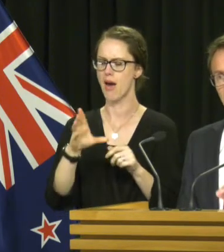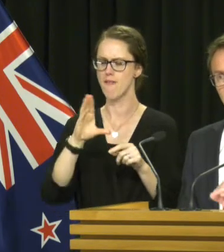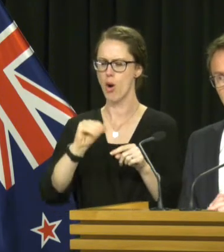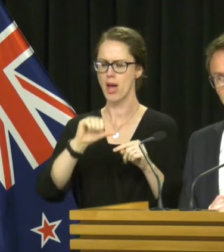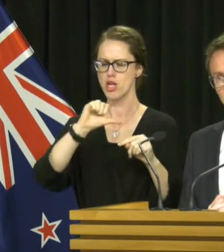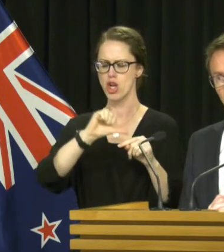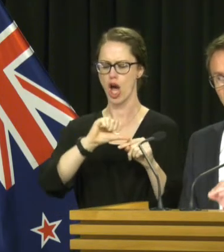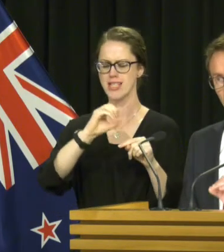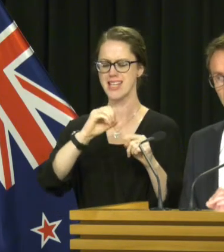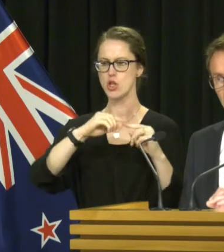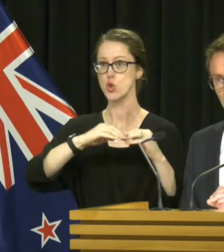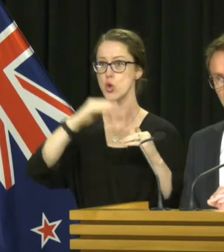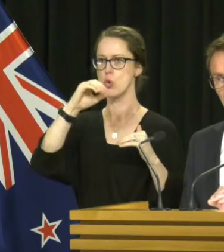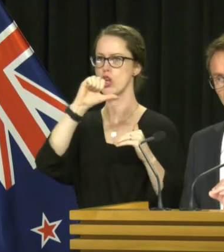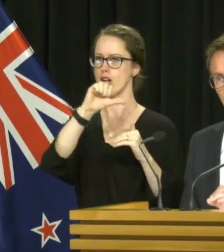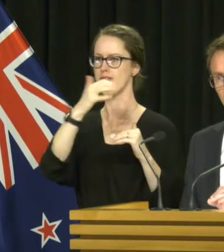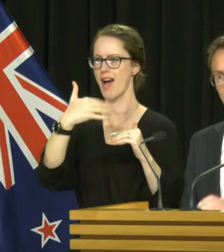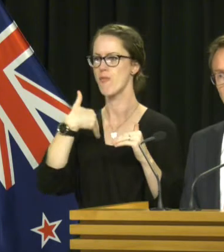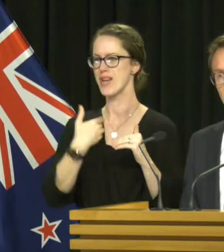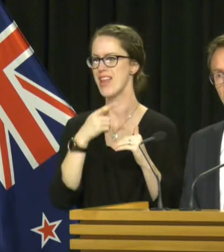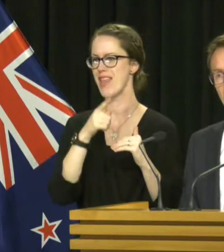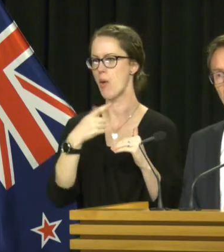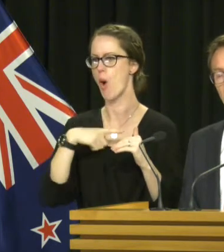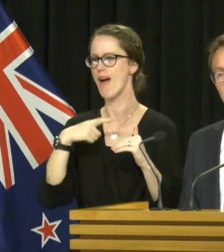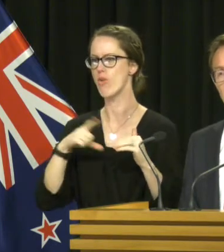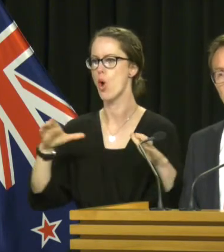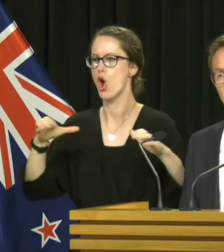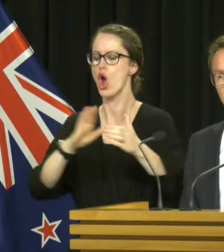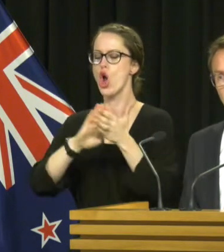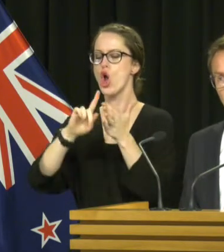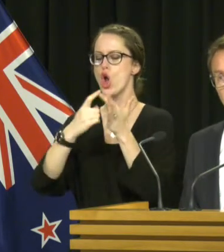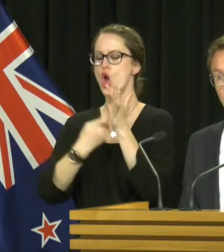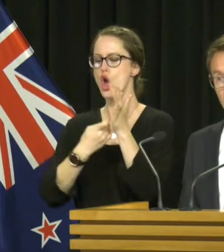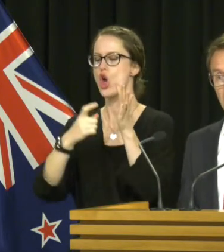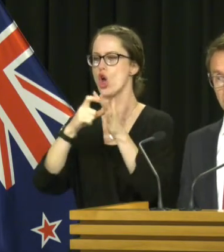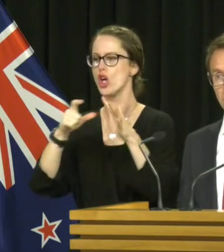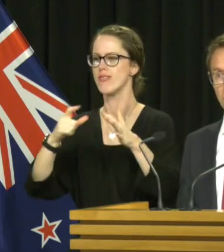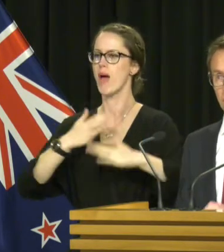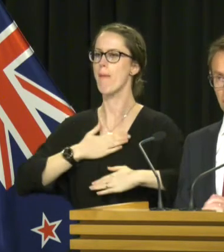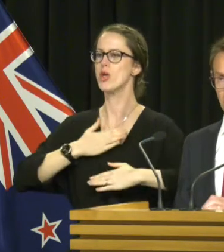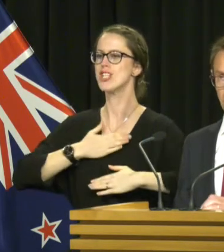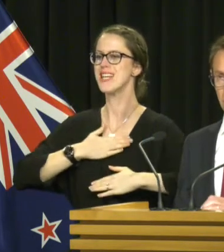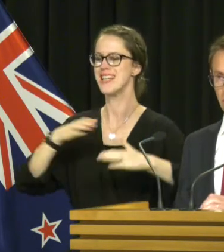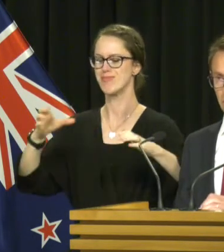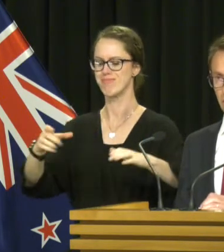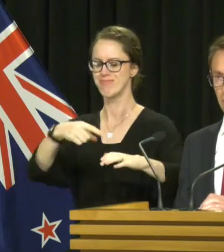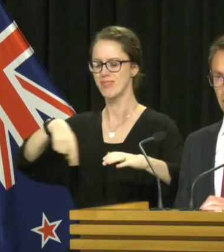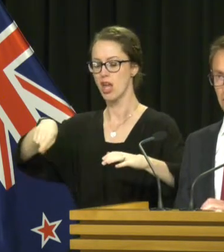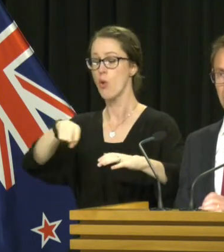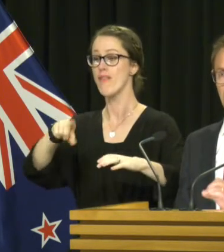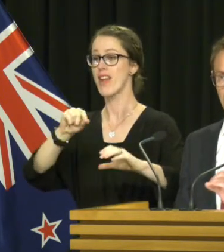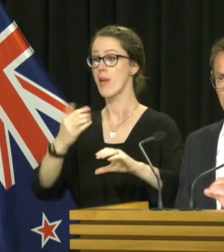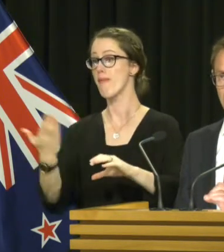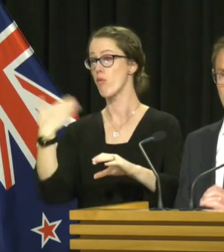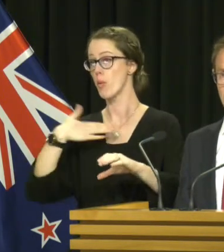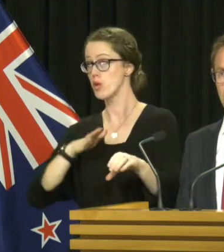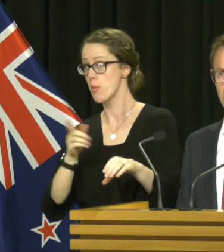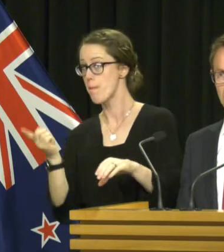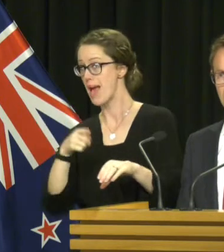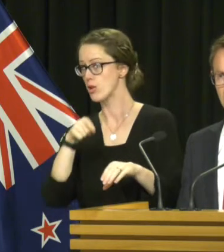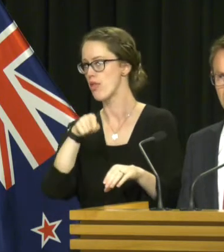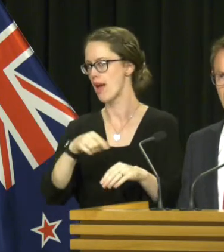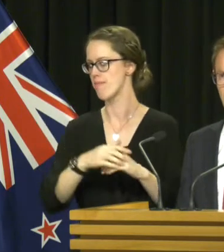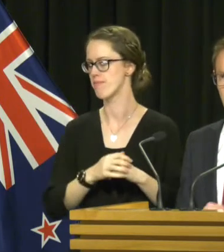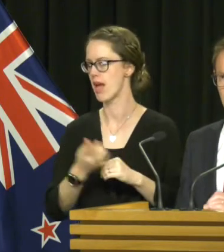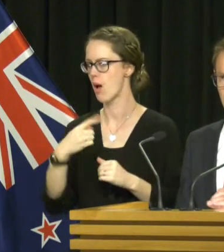that 90 to 95 is where we need to be for herd immunity. We have got there or thereabouts before, and that's where we want to go back to. Again, our